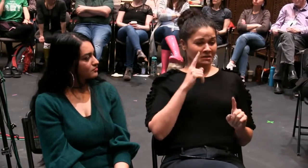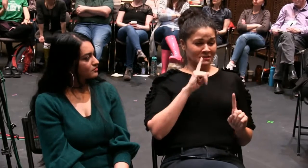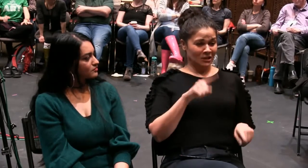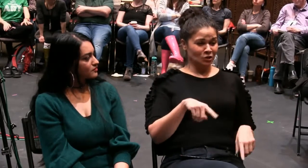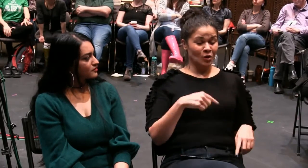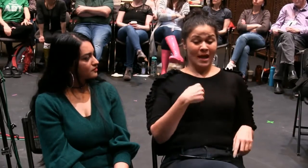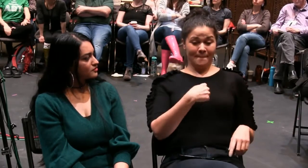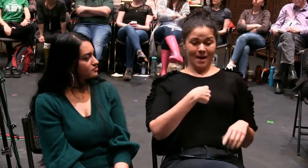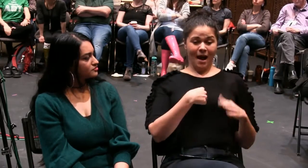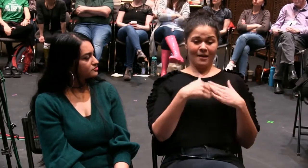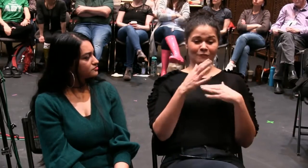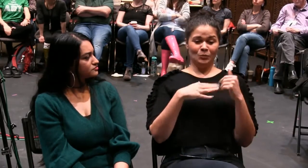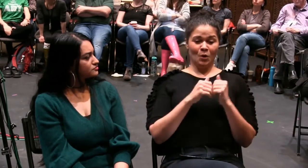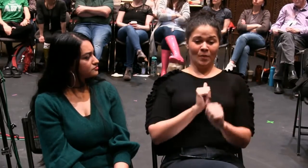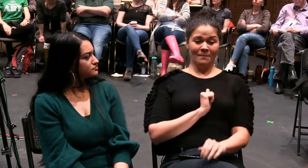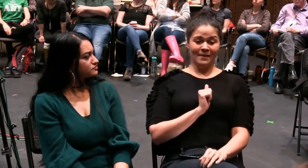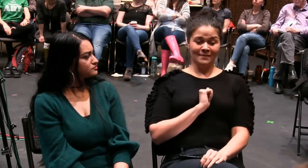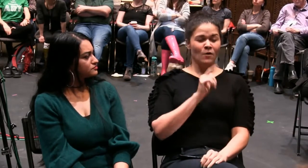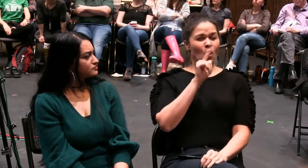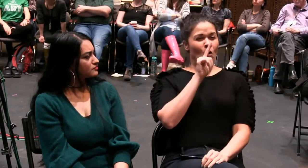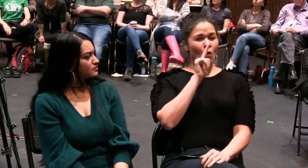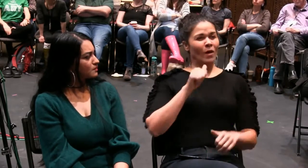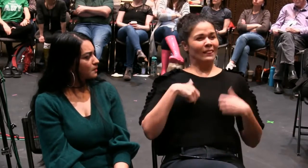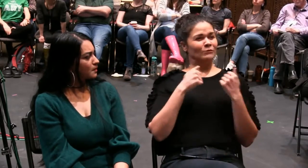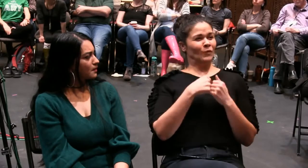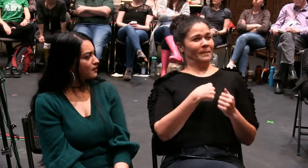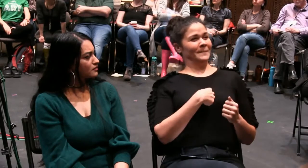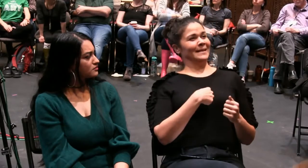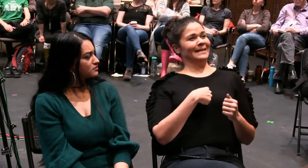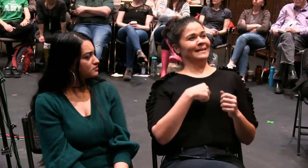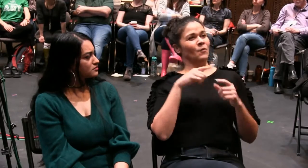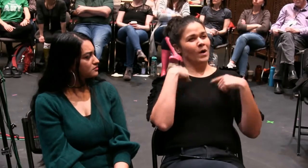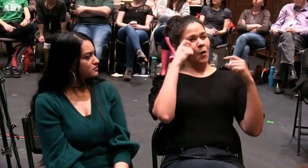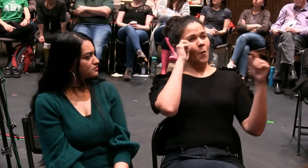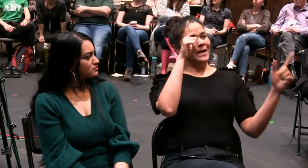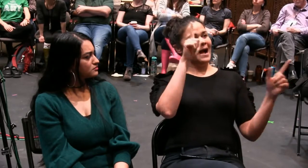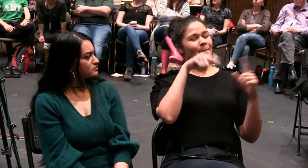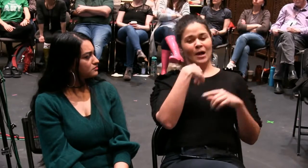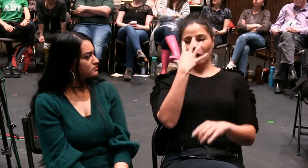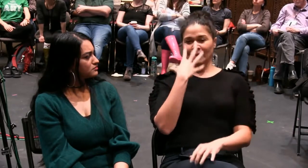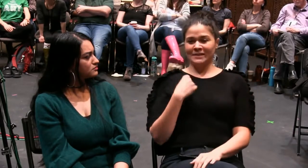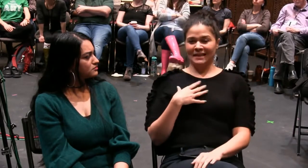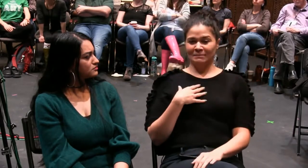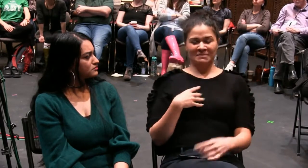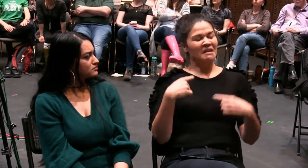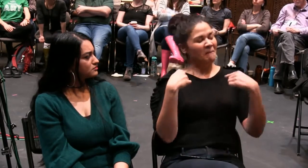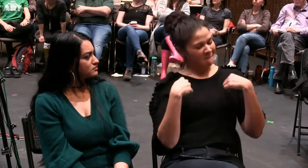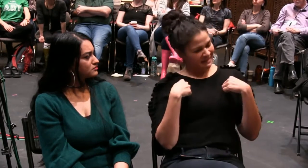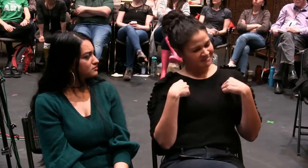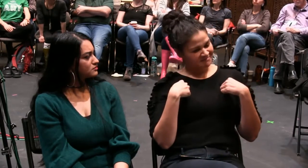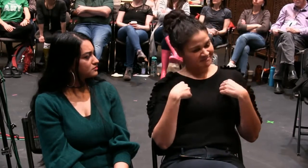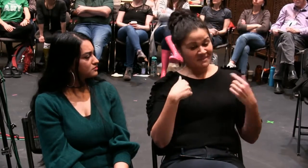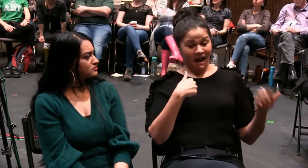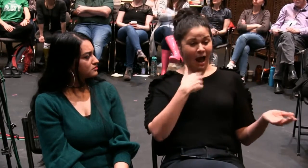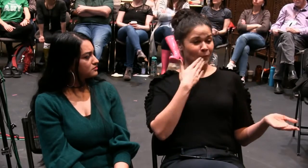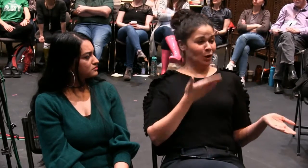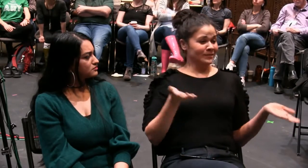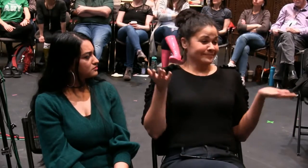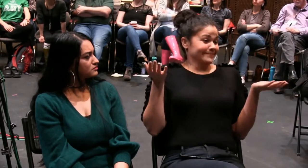I'm not totally settled within one identity. I live within two worlds. So I'm judged by both. The